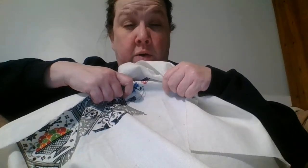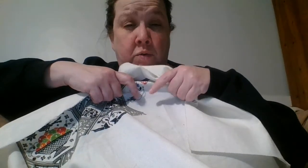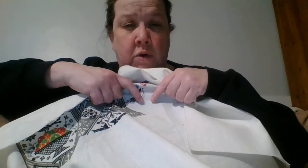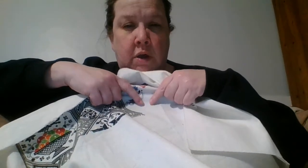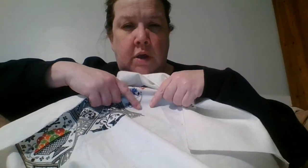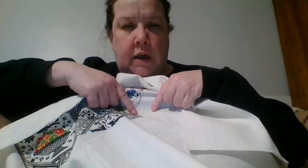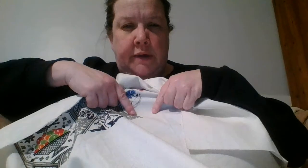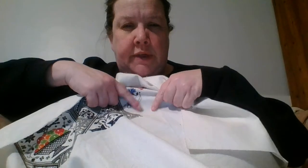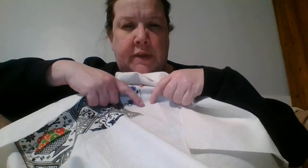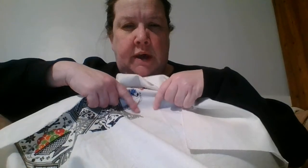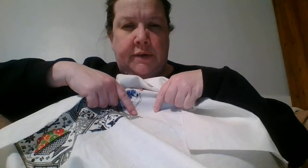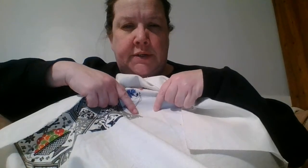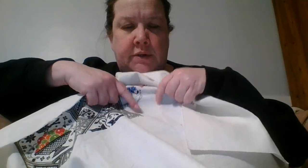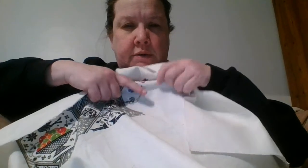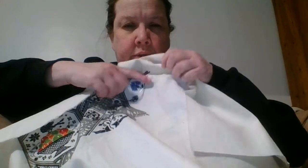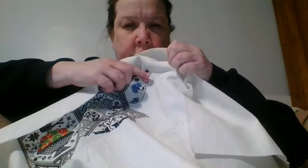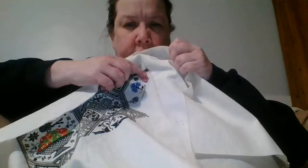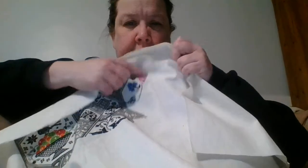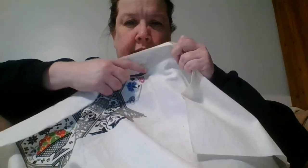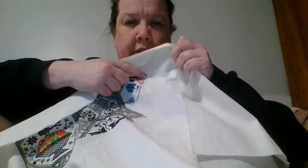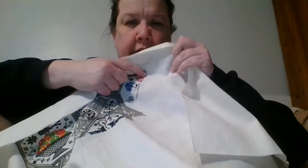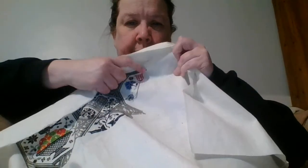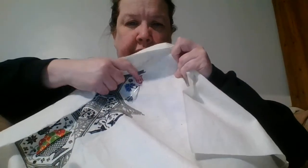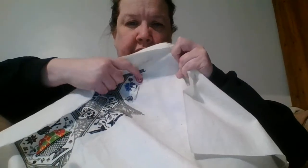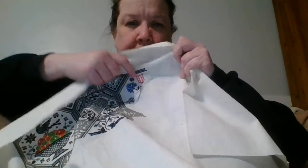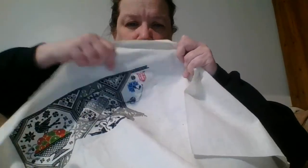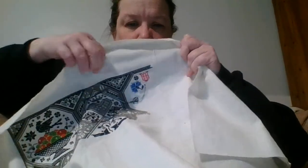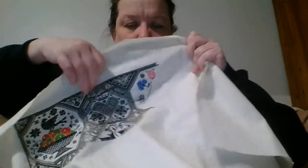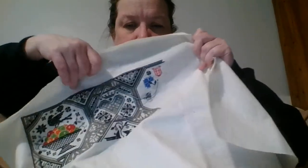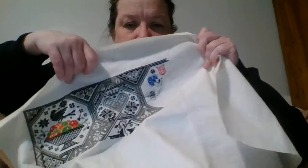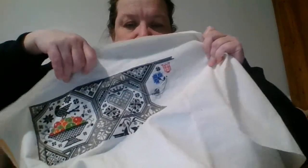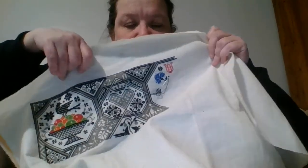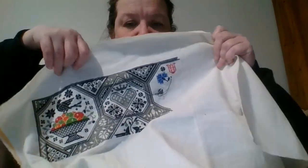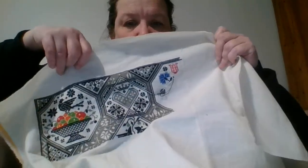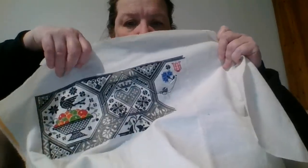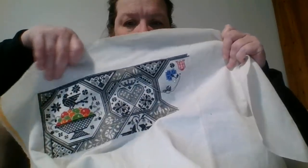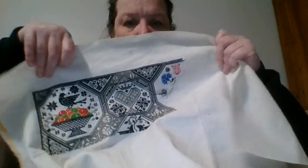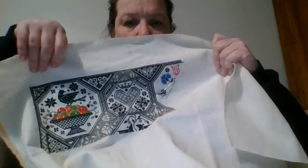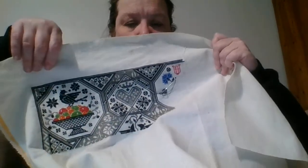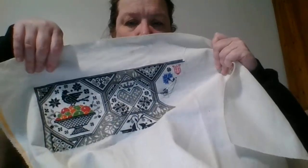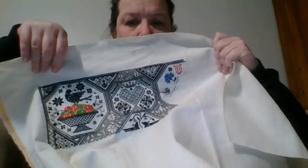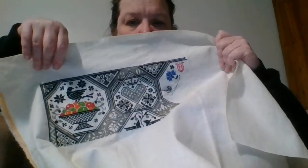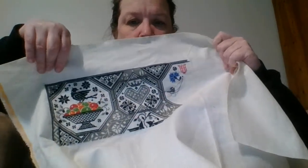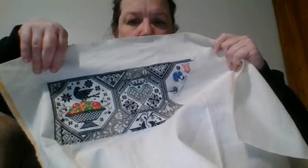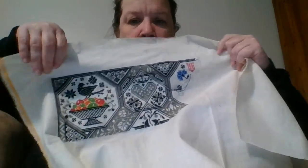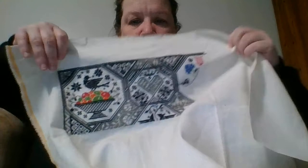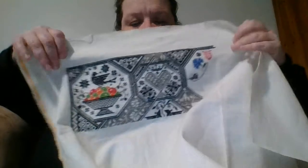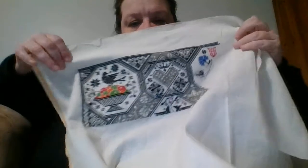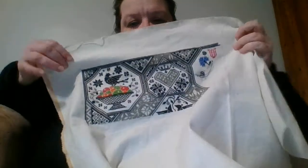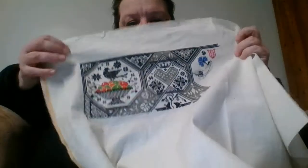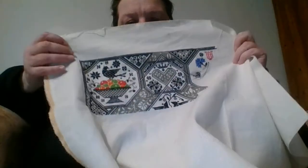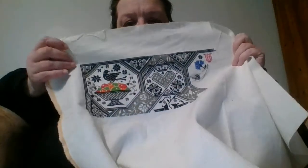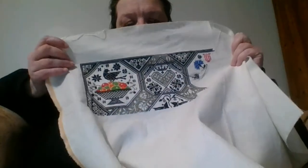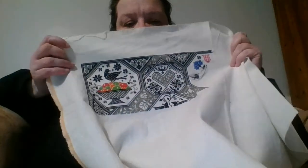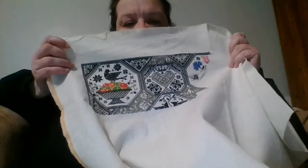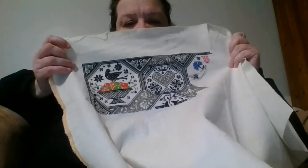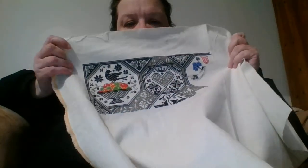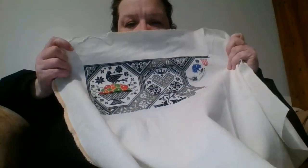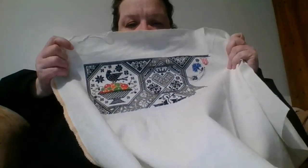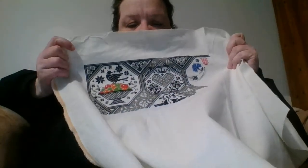and then the other two the the matching pink um so my four corners and the